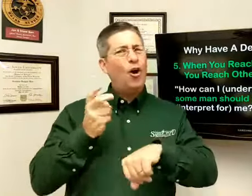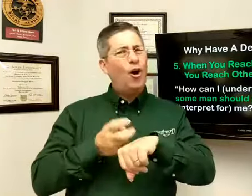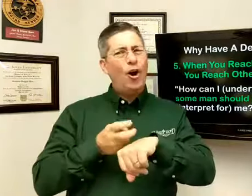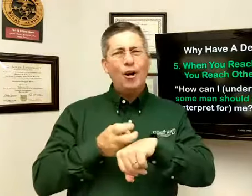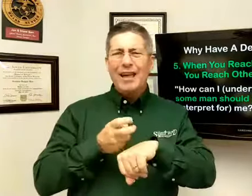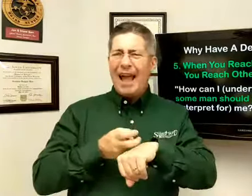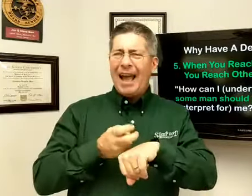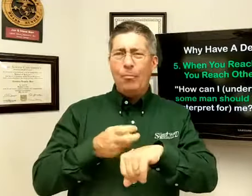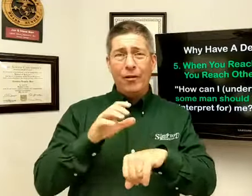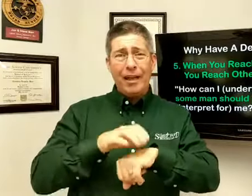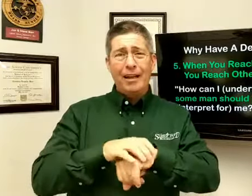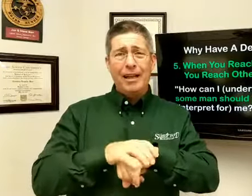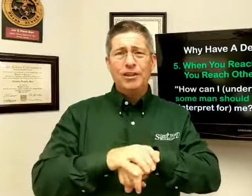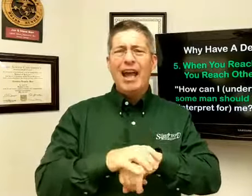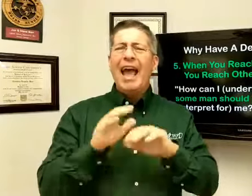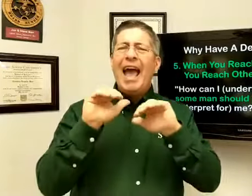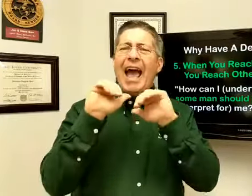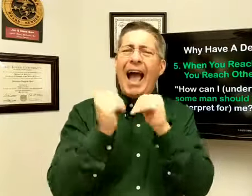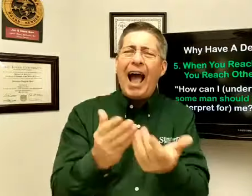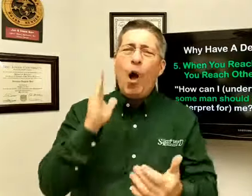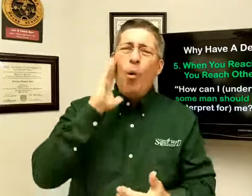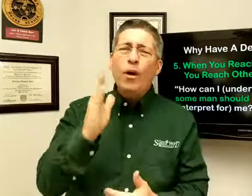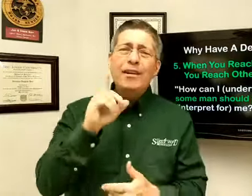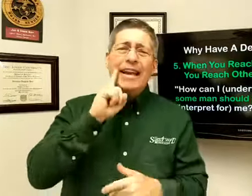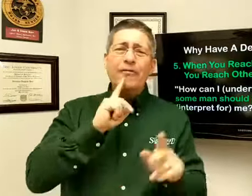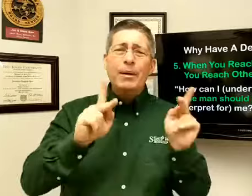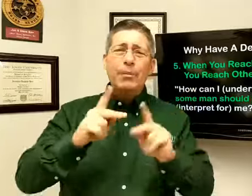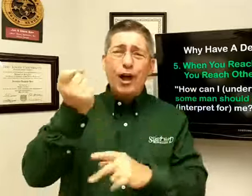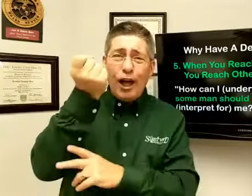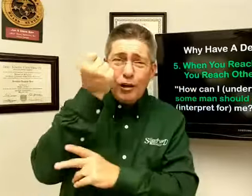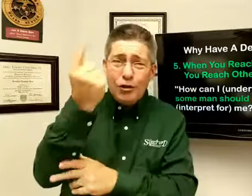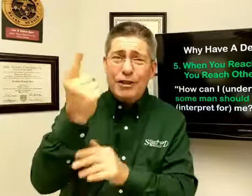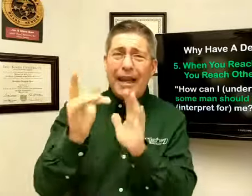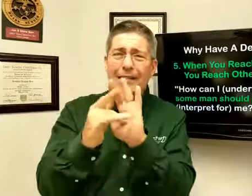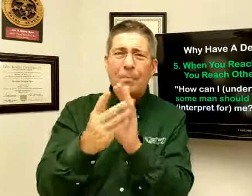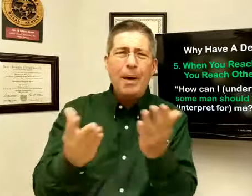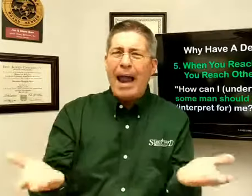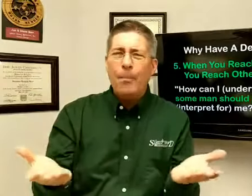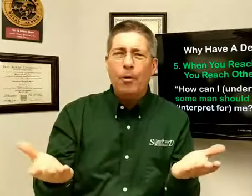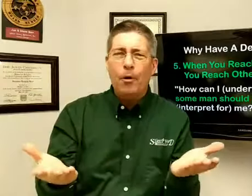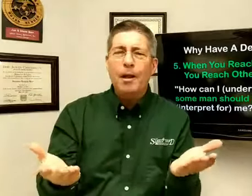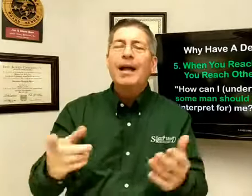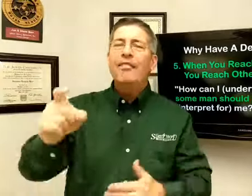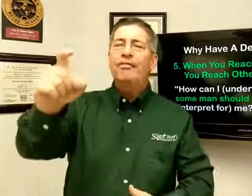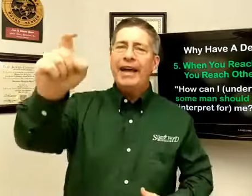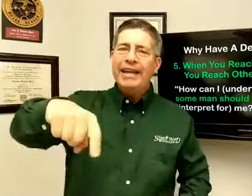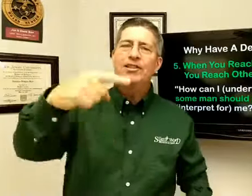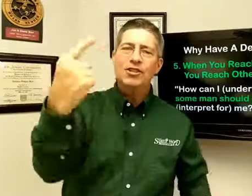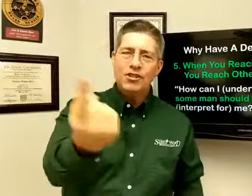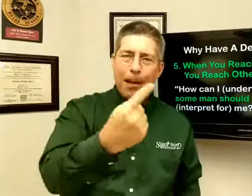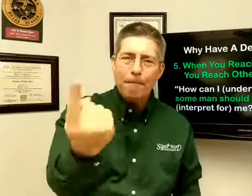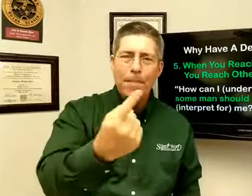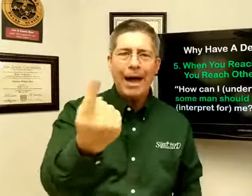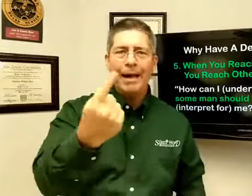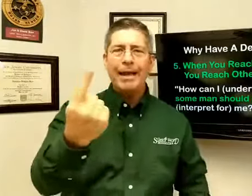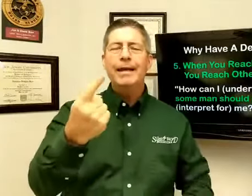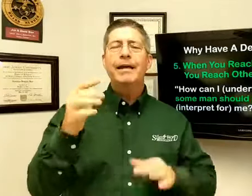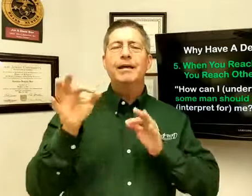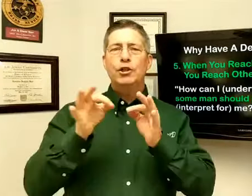hard time with English. How will deaf people understand the Bible? They need somebody to